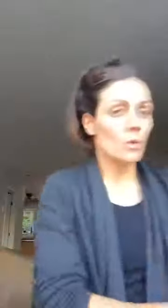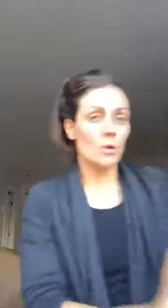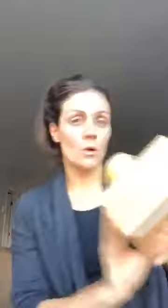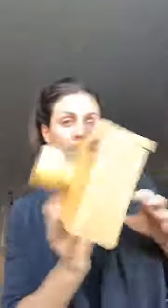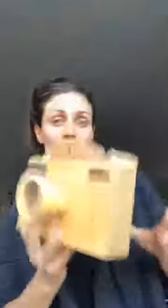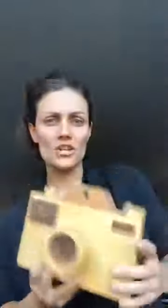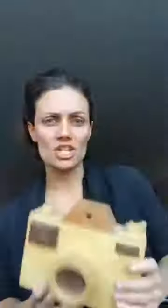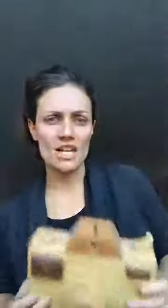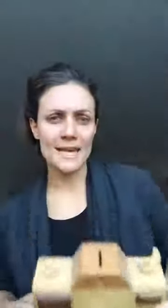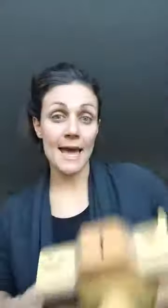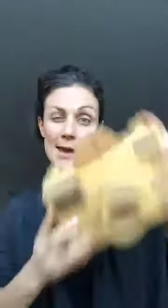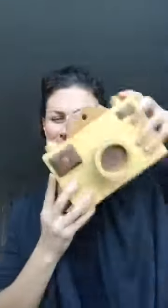it's screenshot time